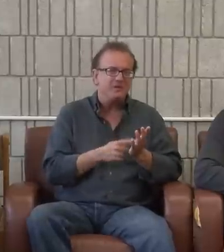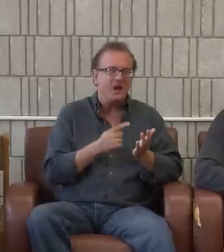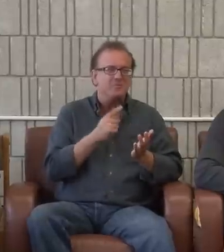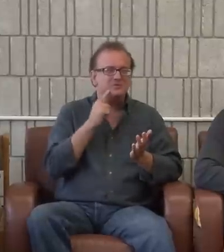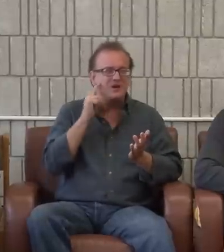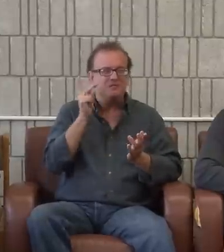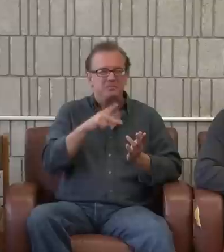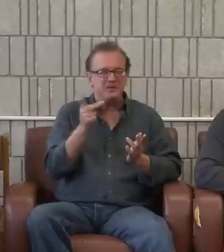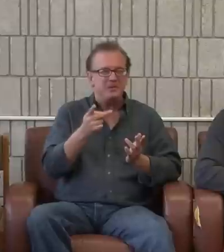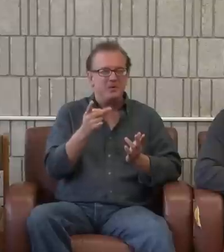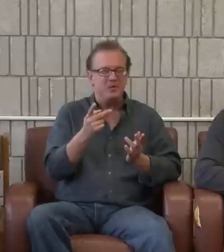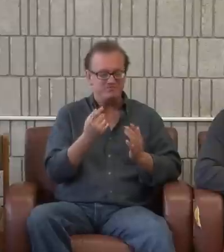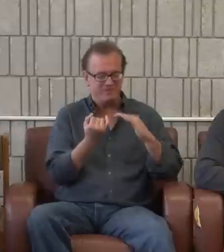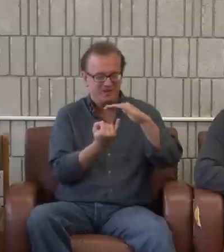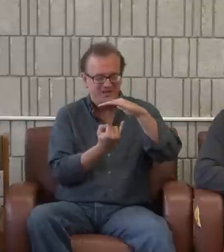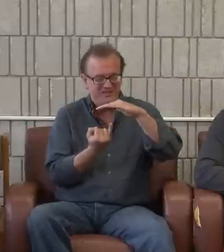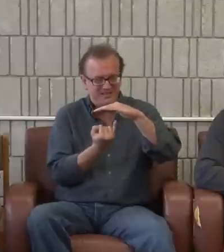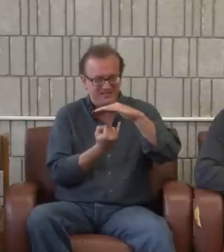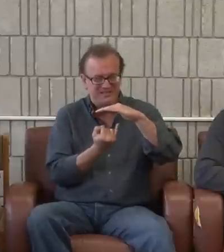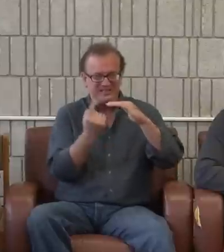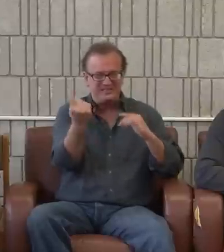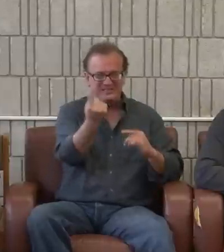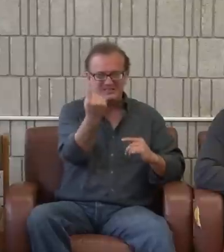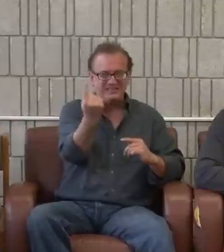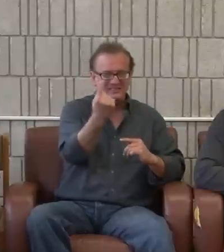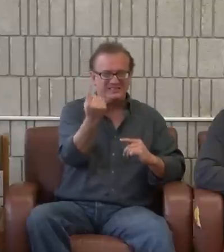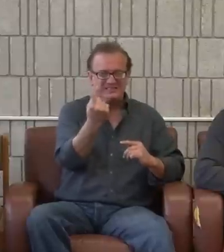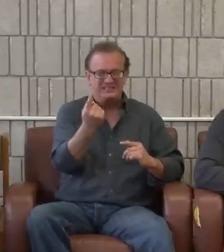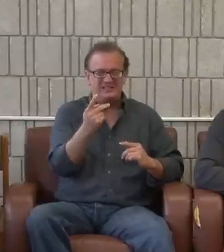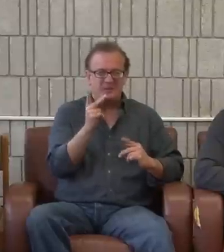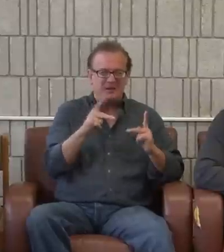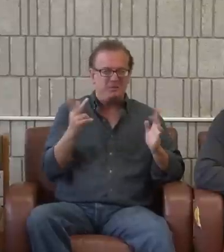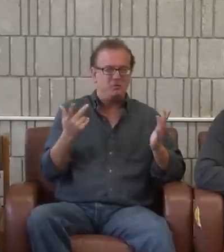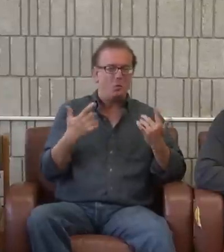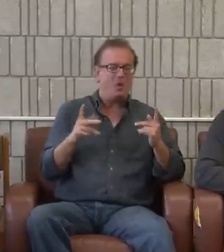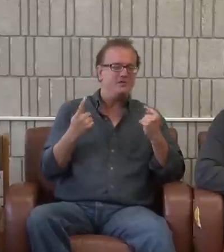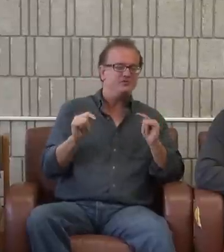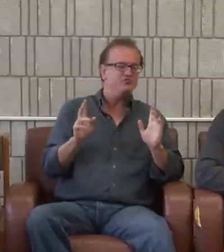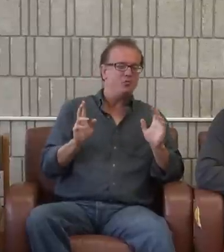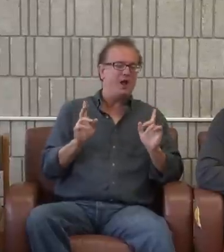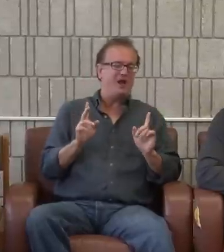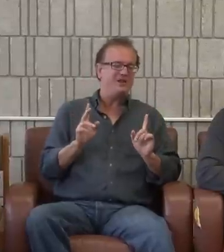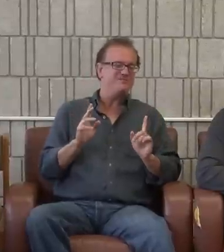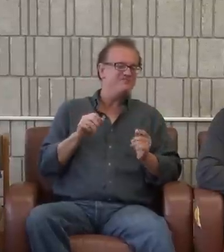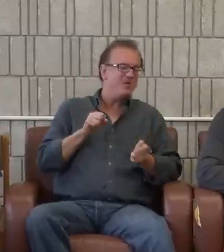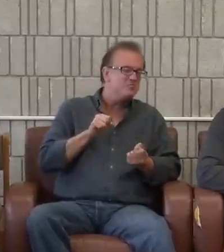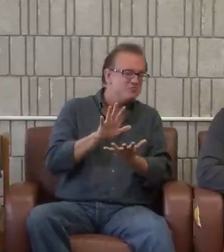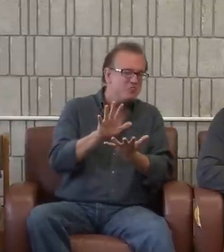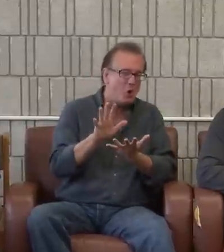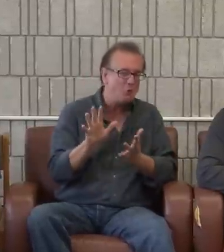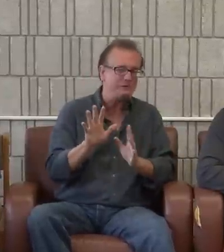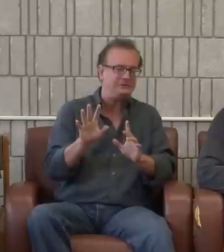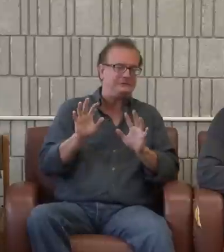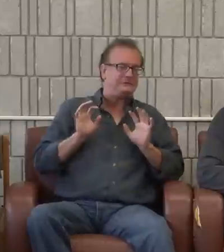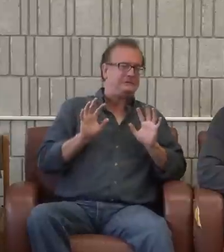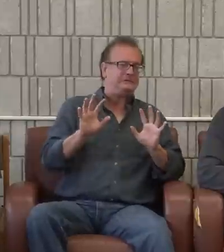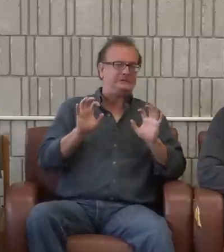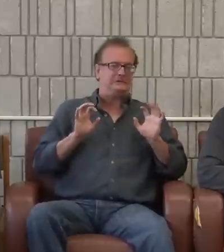someone. Now, sometimes deaf people are isolated and they don't want to deal with other people and they don't want to approach other